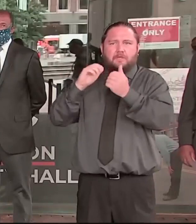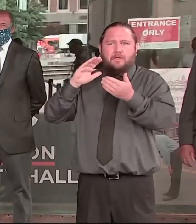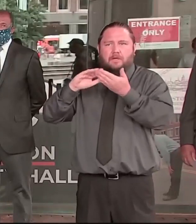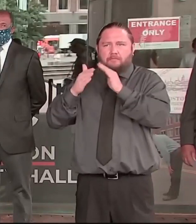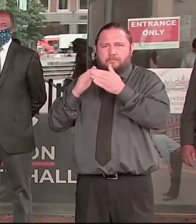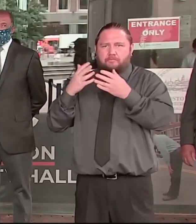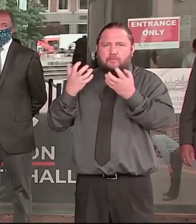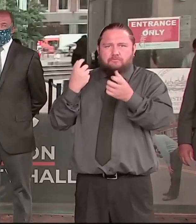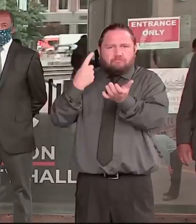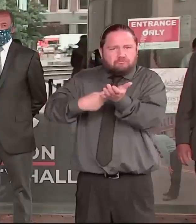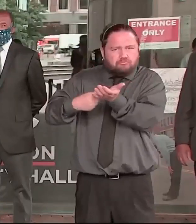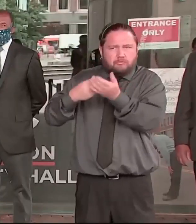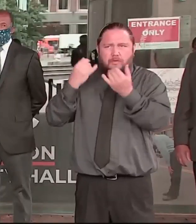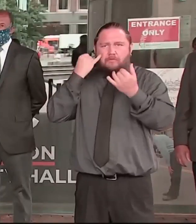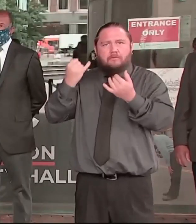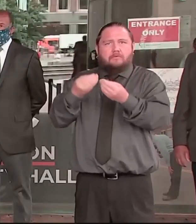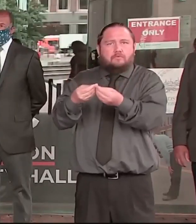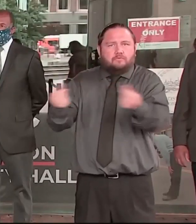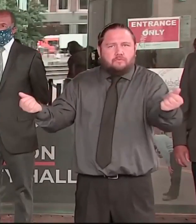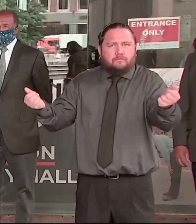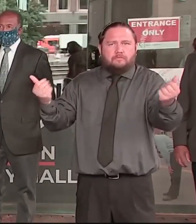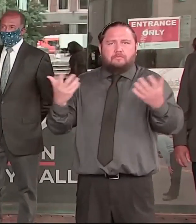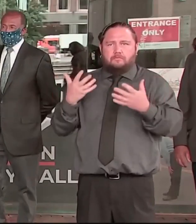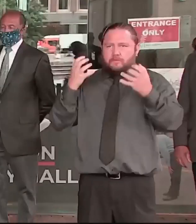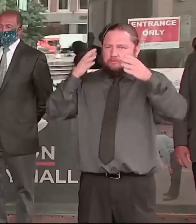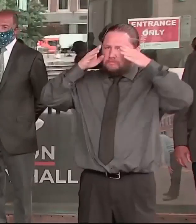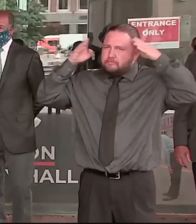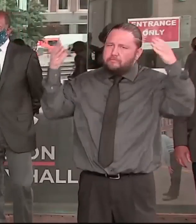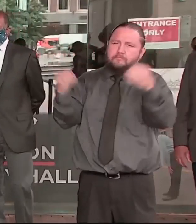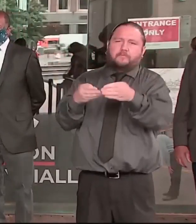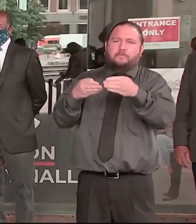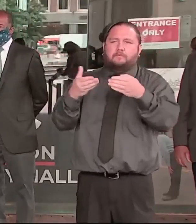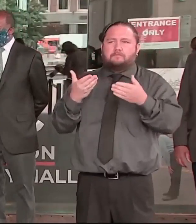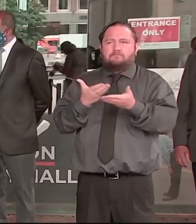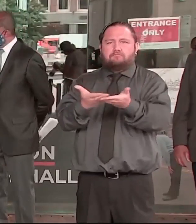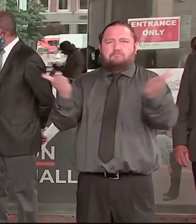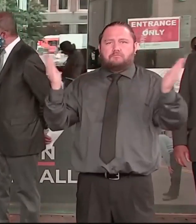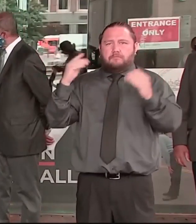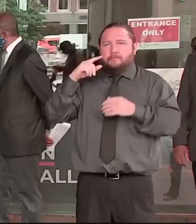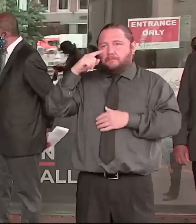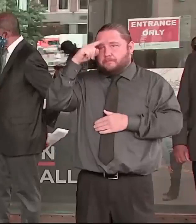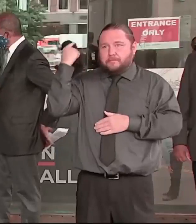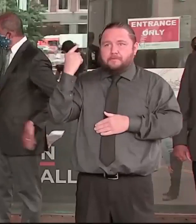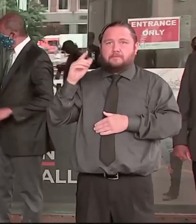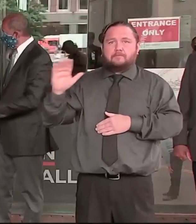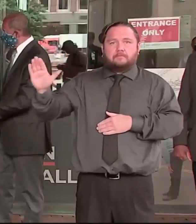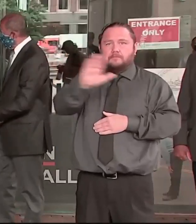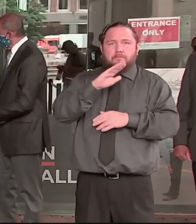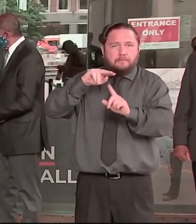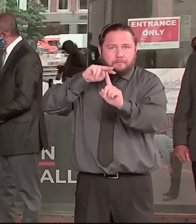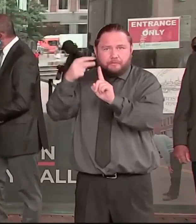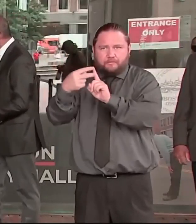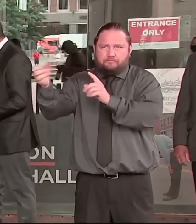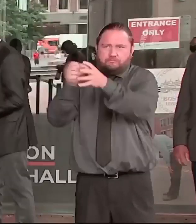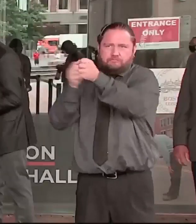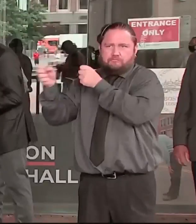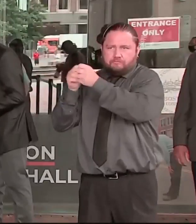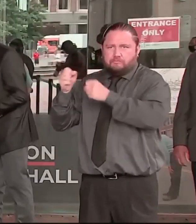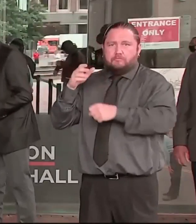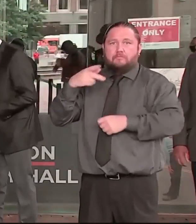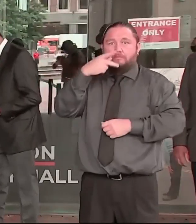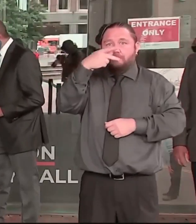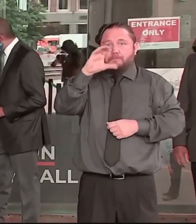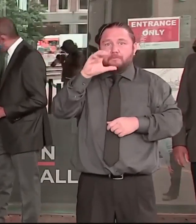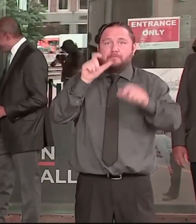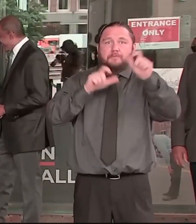As a white elected official, I depend on the guidance and leadership of people of color and leaders